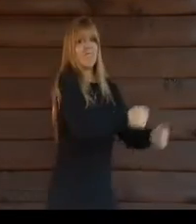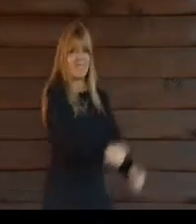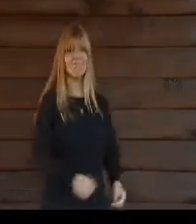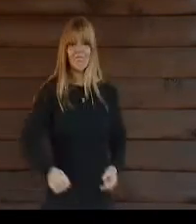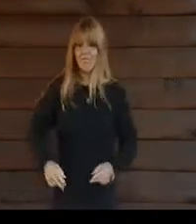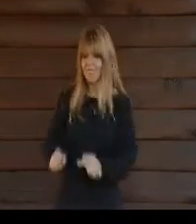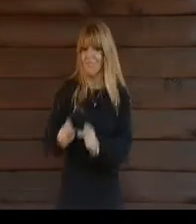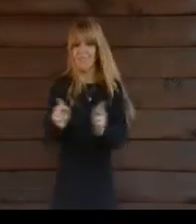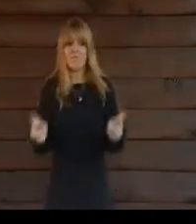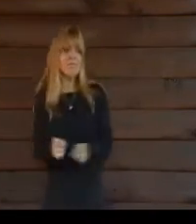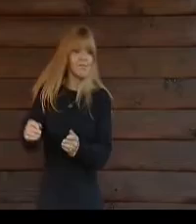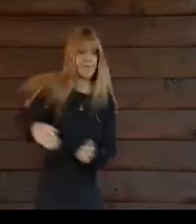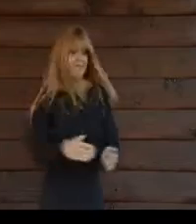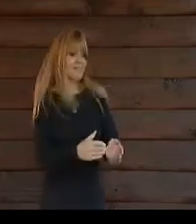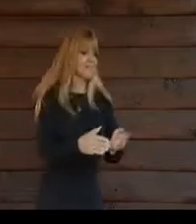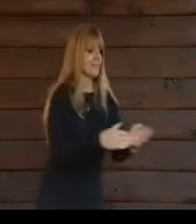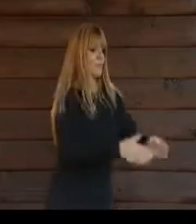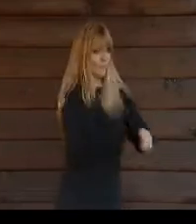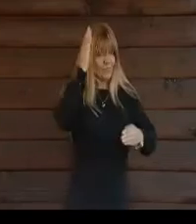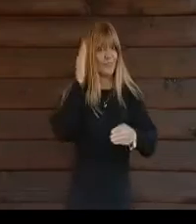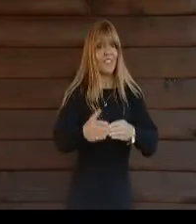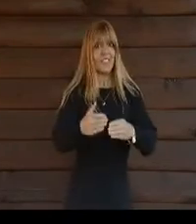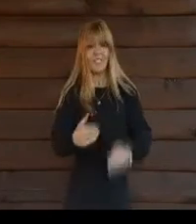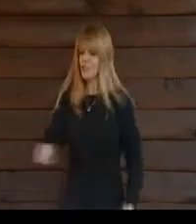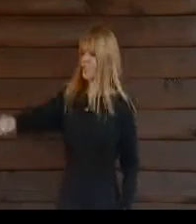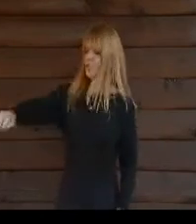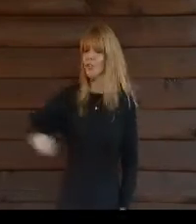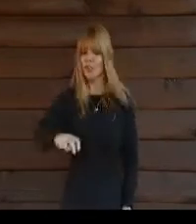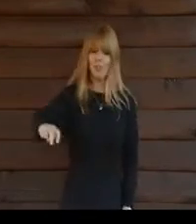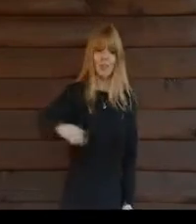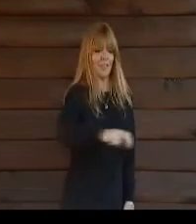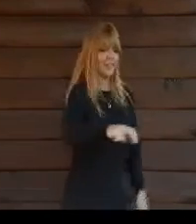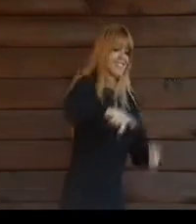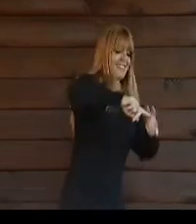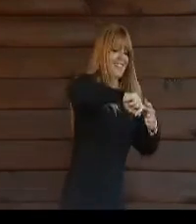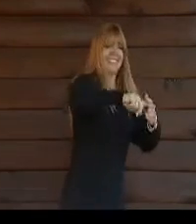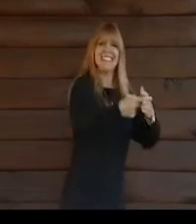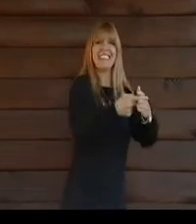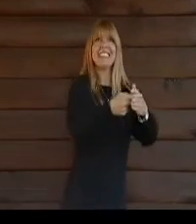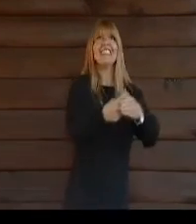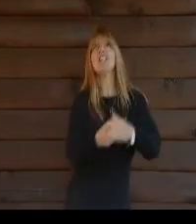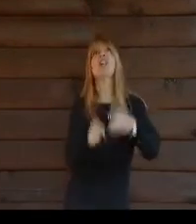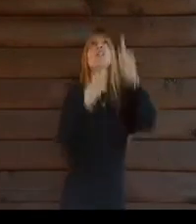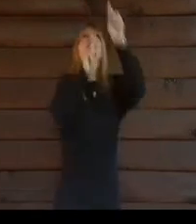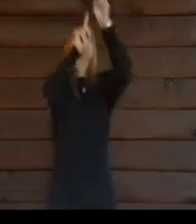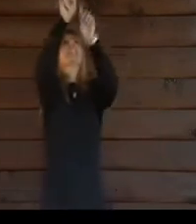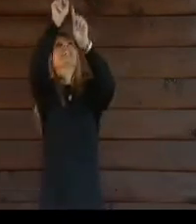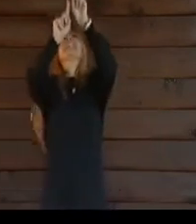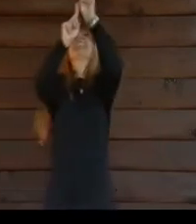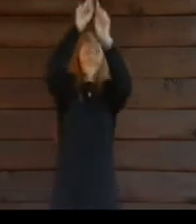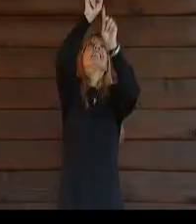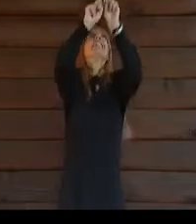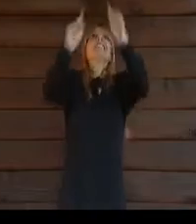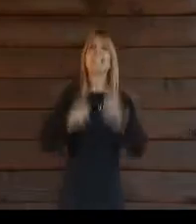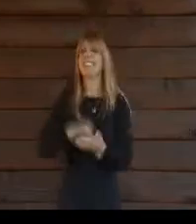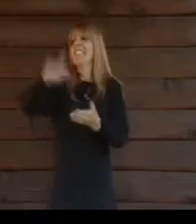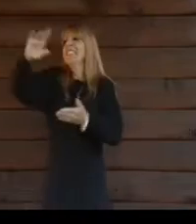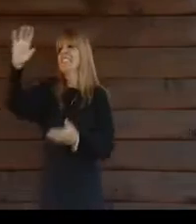Where the road ends and the journey begins Where the stars shine a